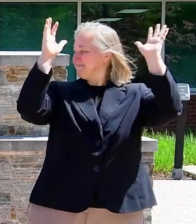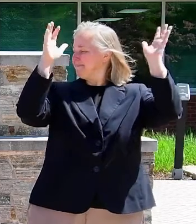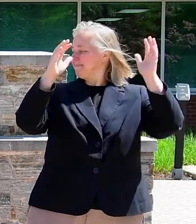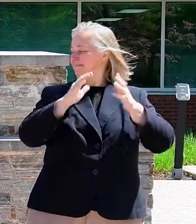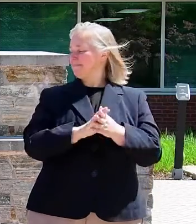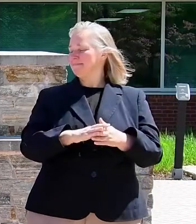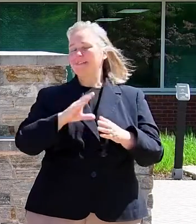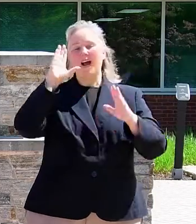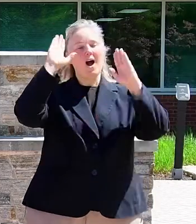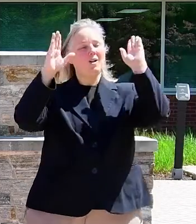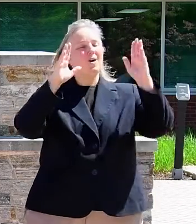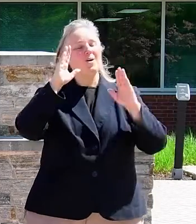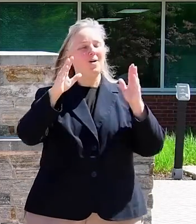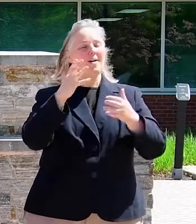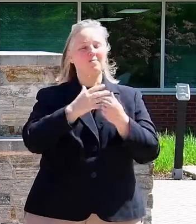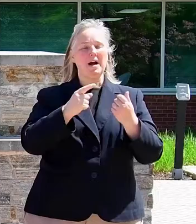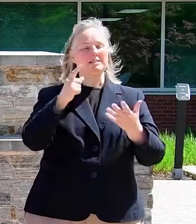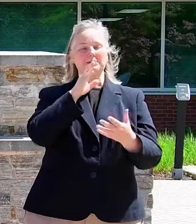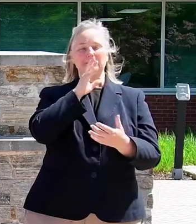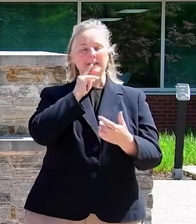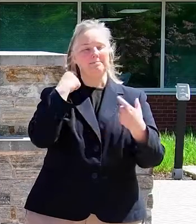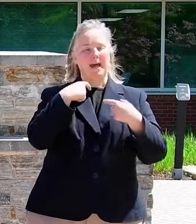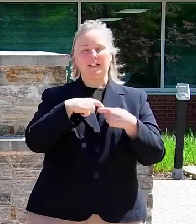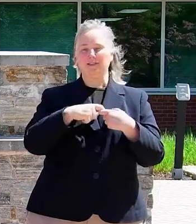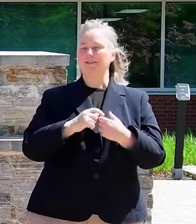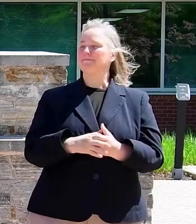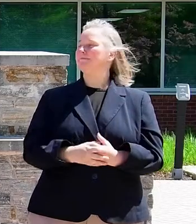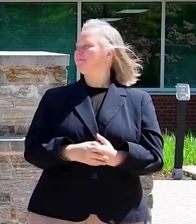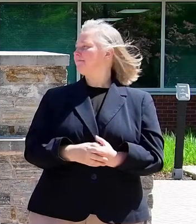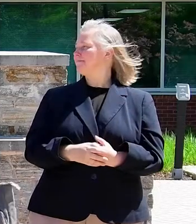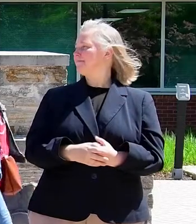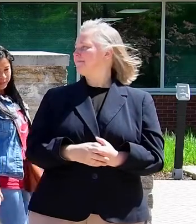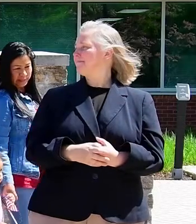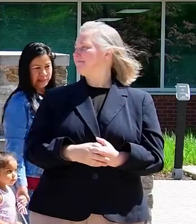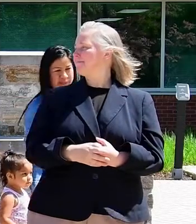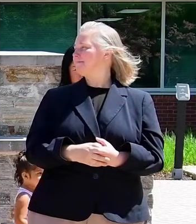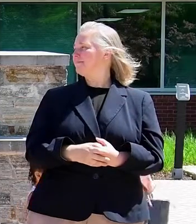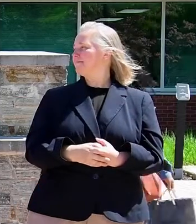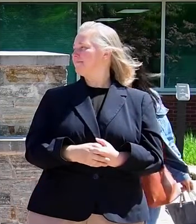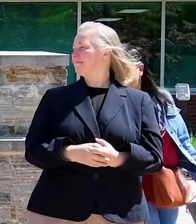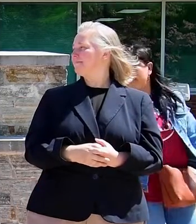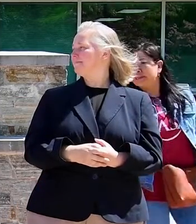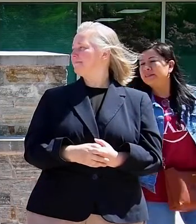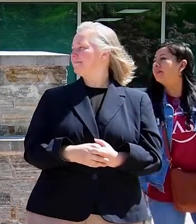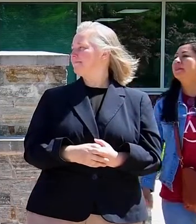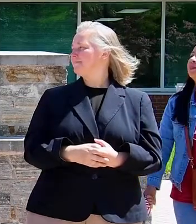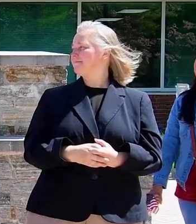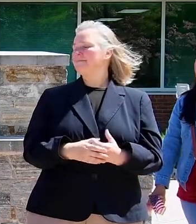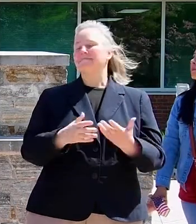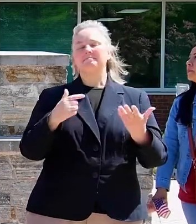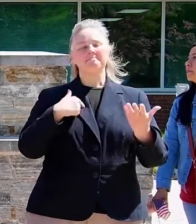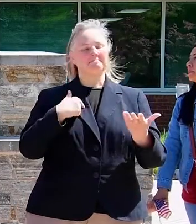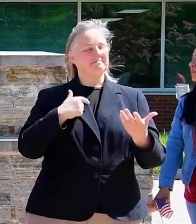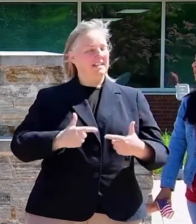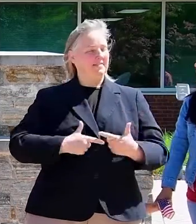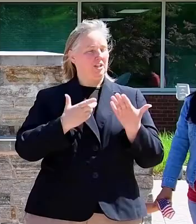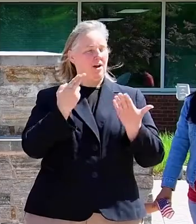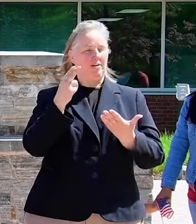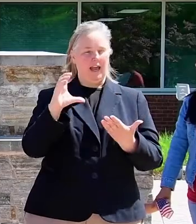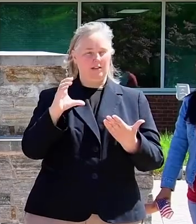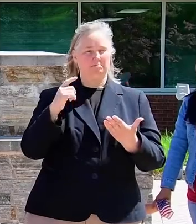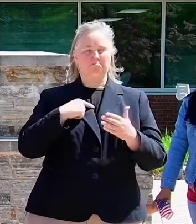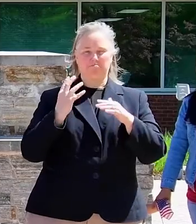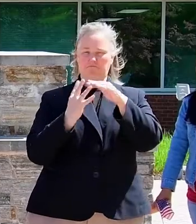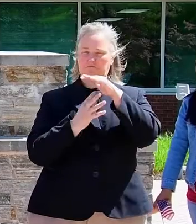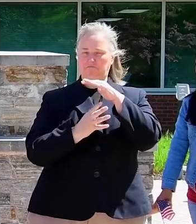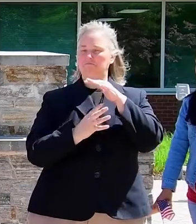Hello, good morning everyone. My name is Iris Rivera. I'm a of the house of Howard, an immigrant